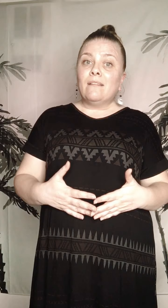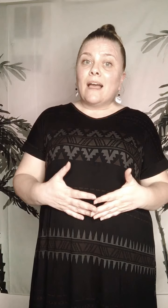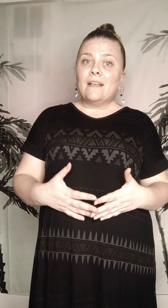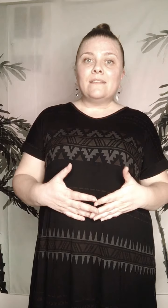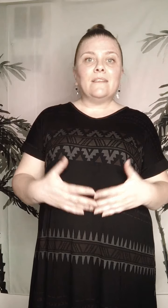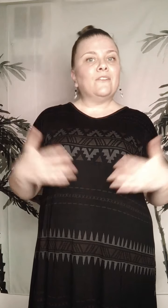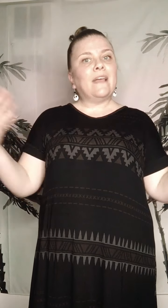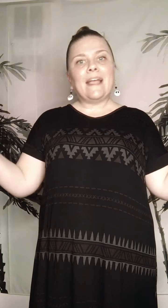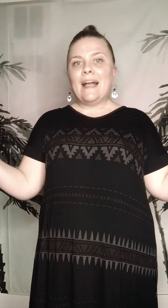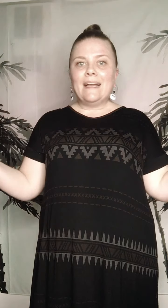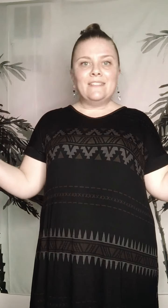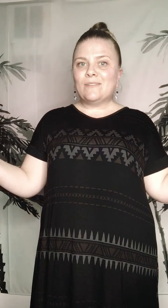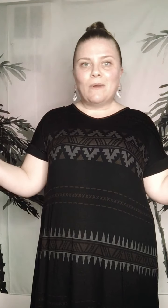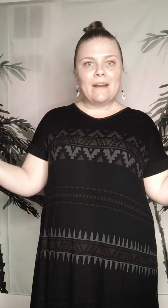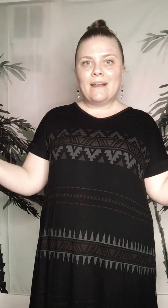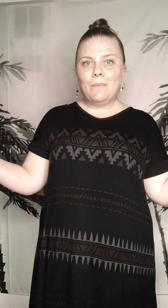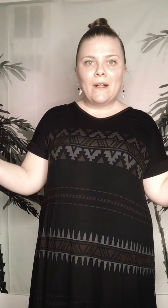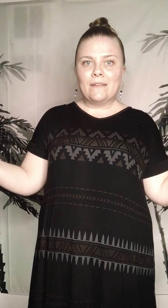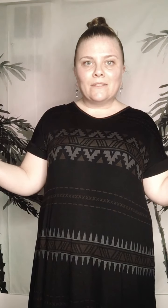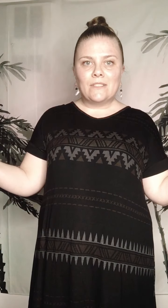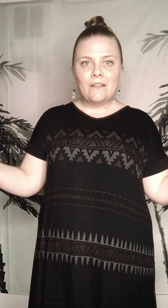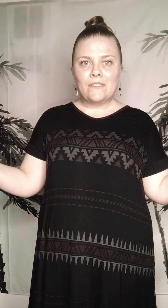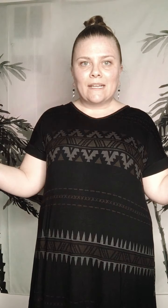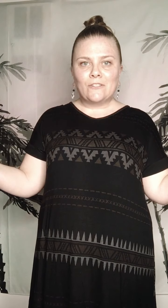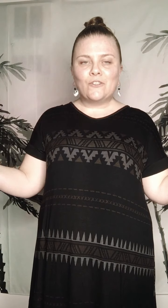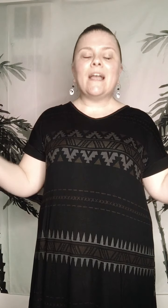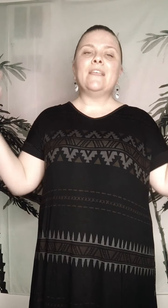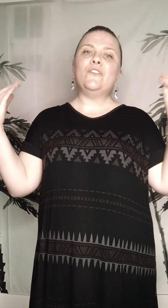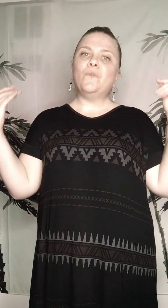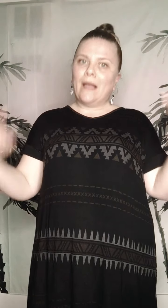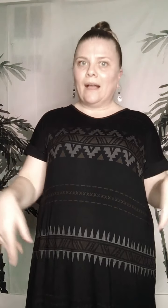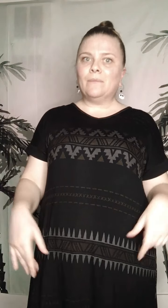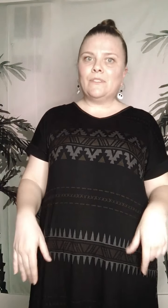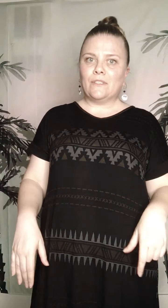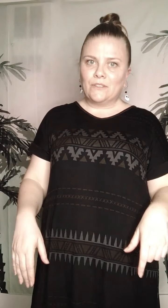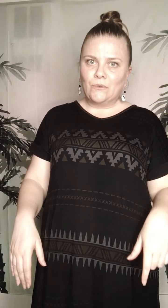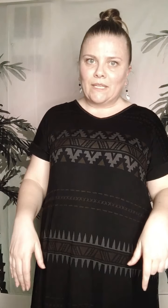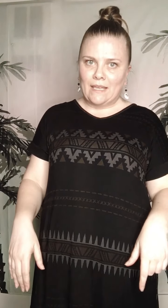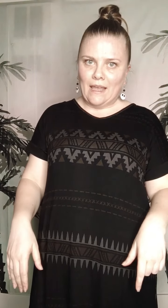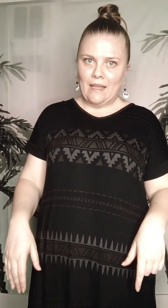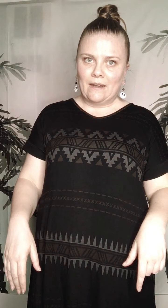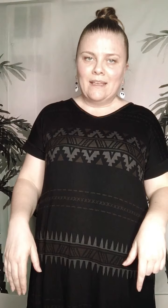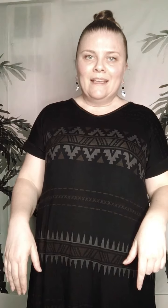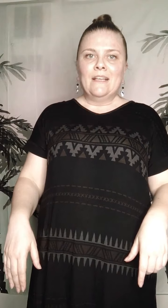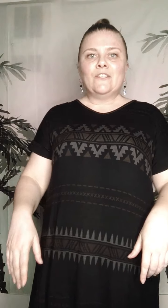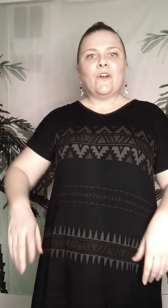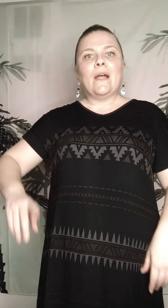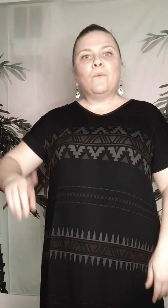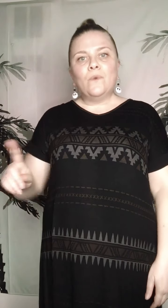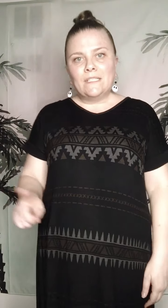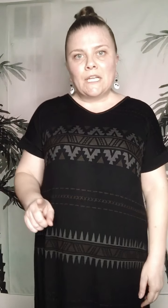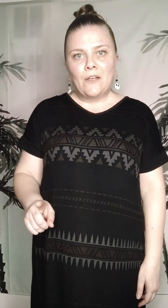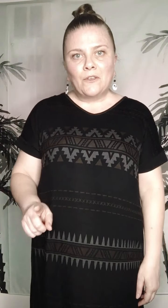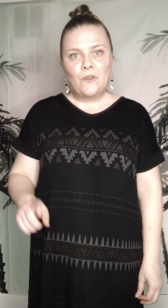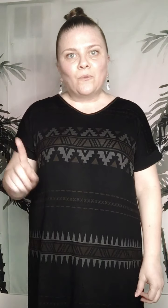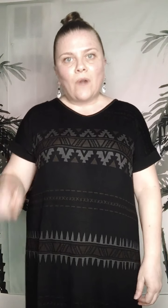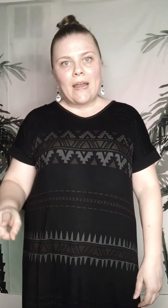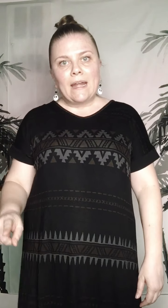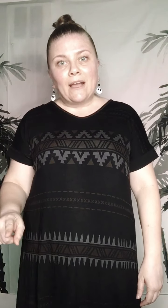less and you're like, I just want a couple hundred dollars extra, you absolutely can. So I will tell you right now,